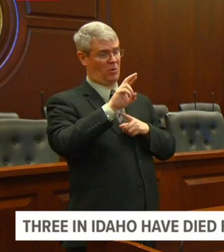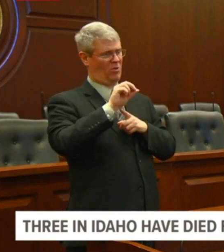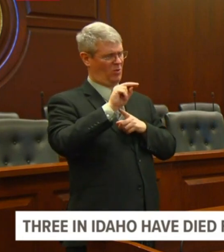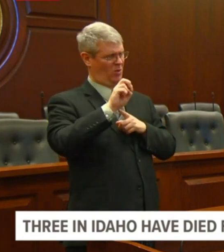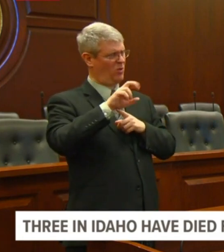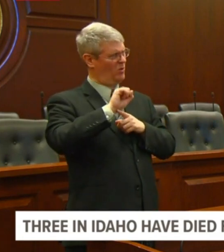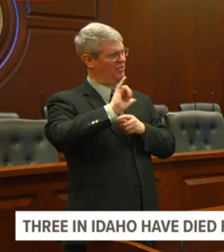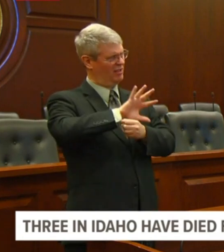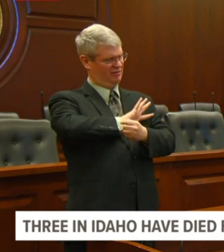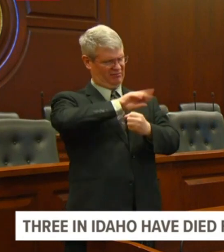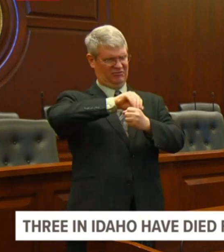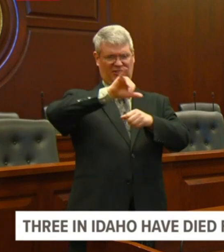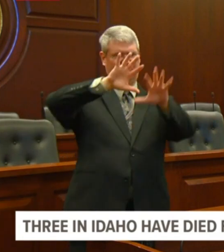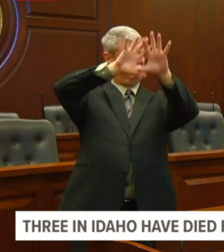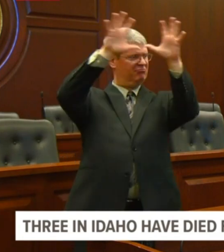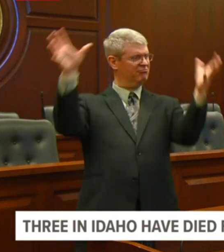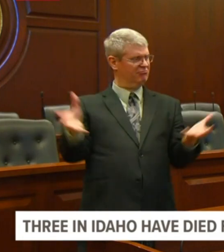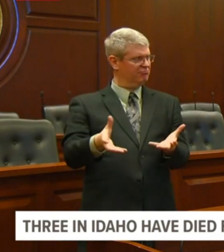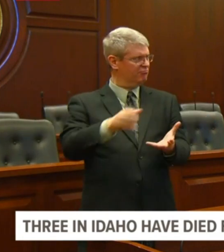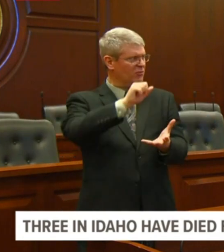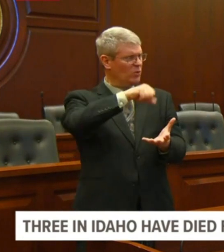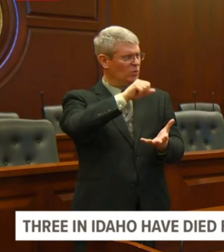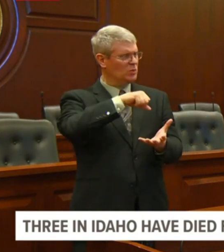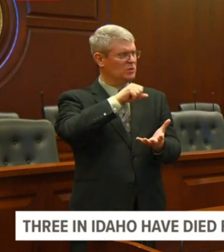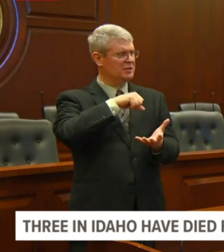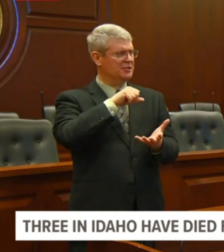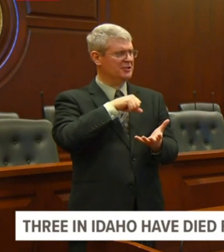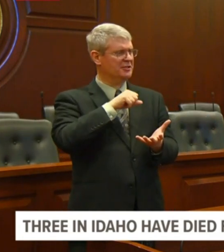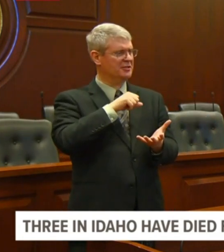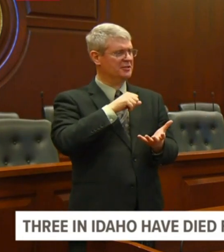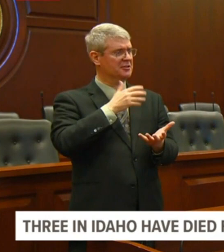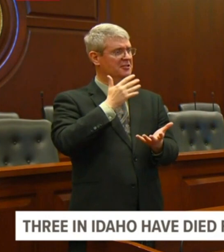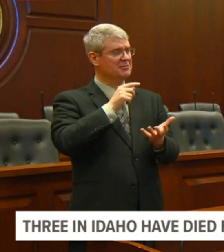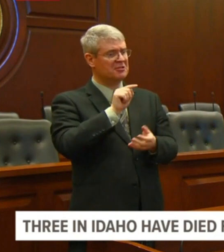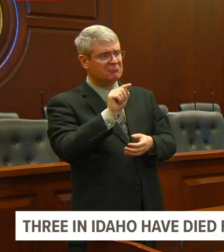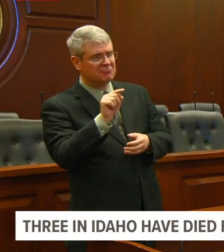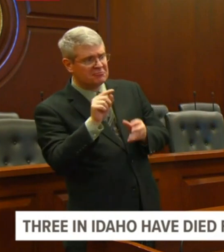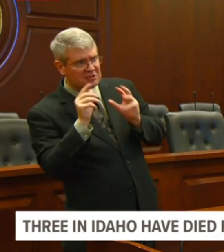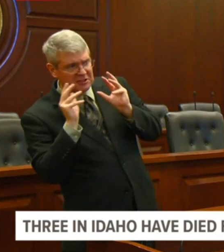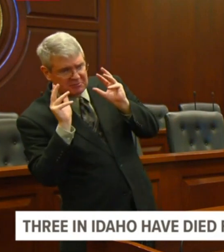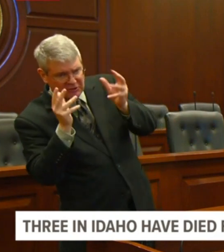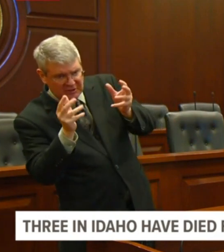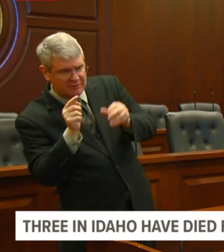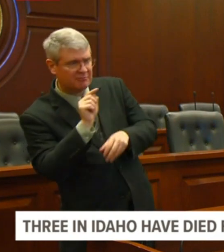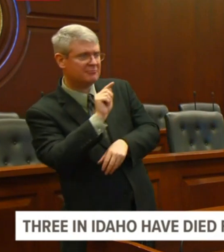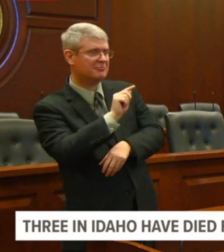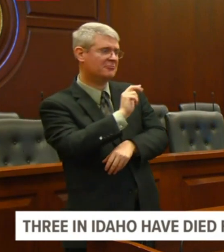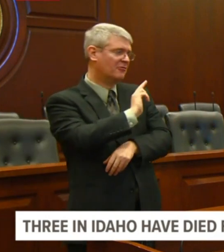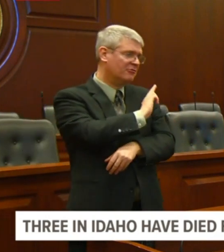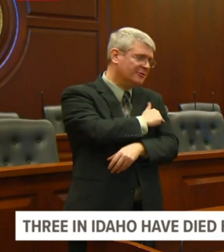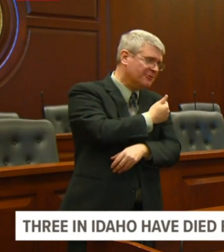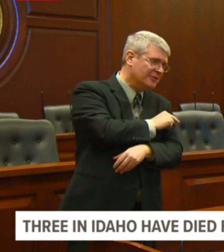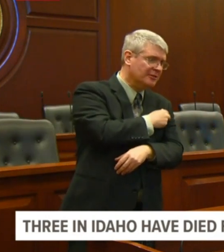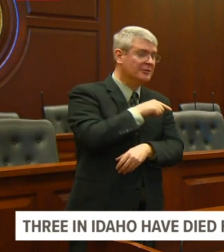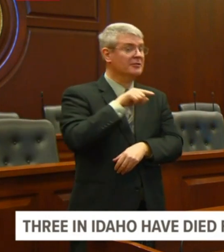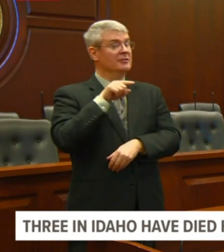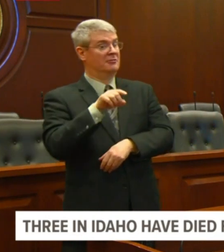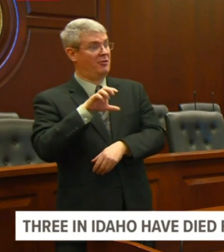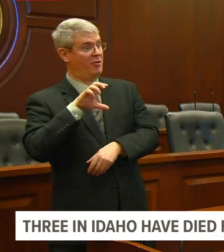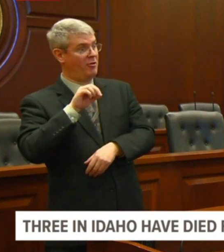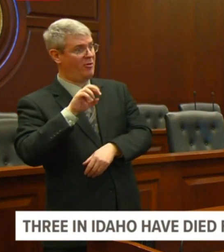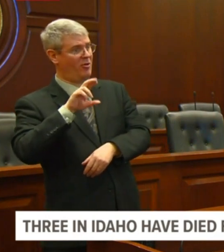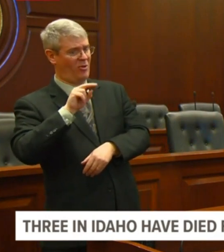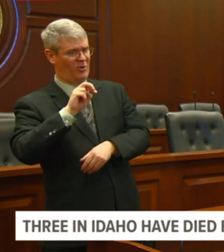an ambulance district, whether it's a hospital, uh, whoever it is, coroners are part of that process. So they have a,